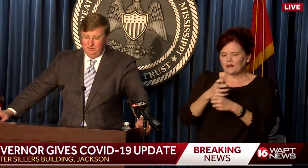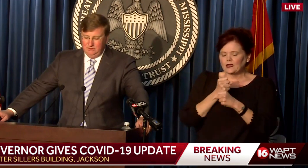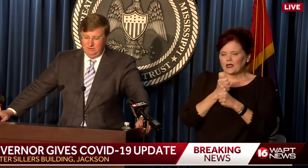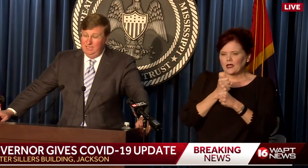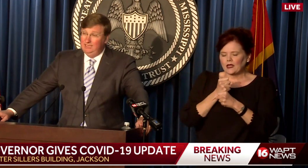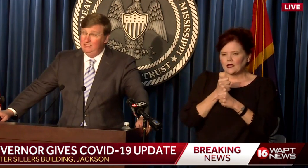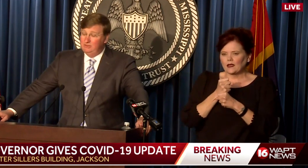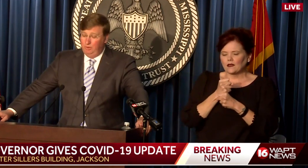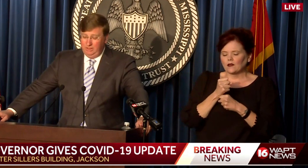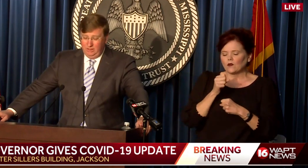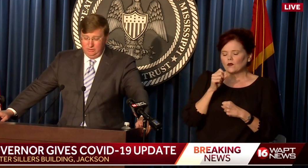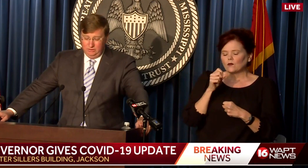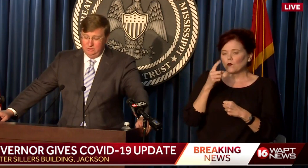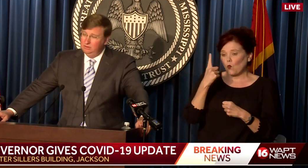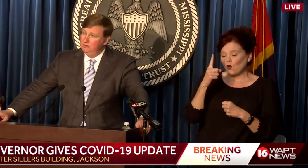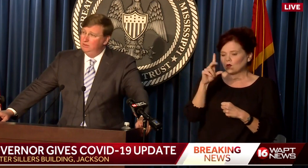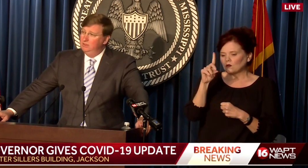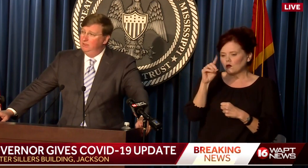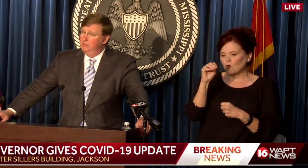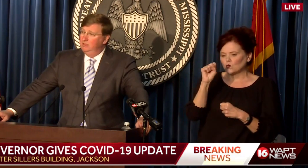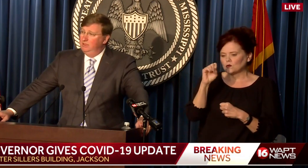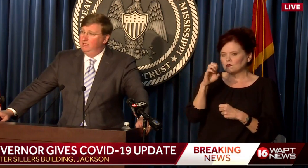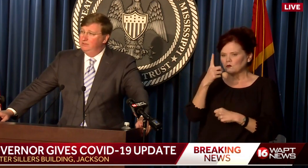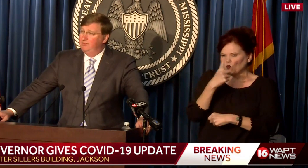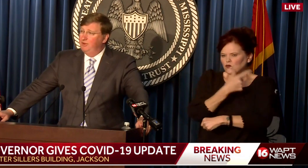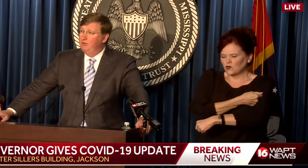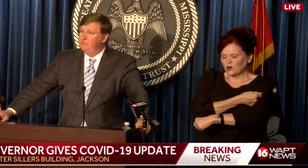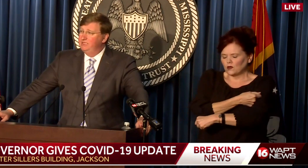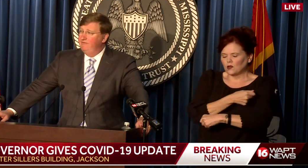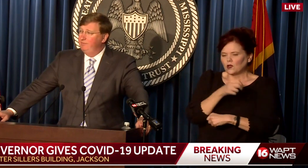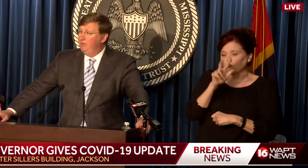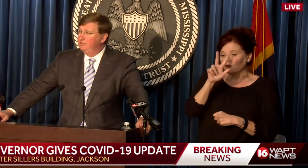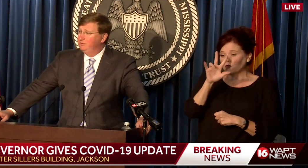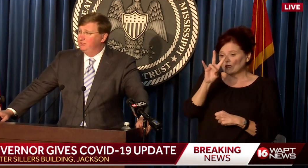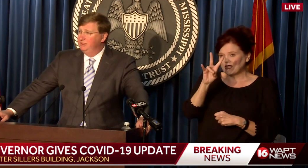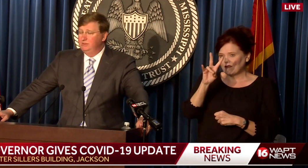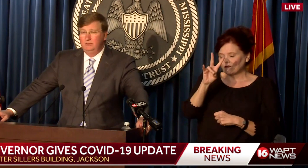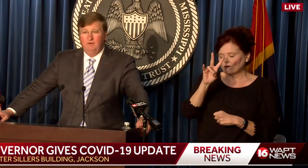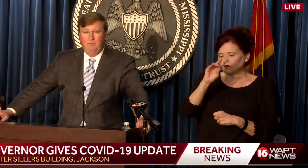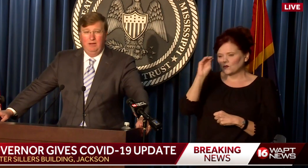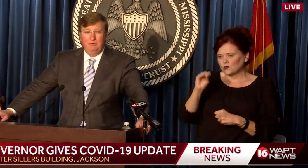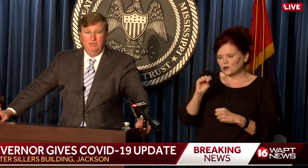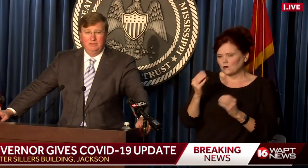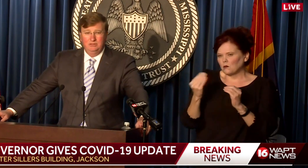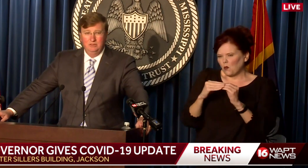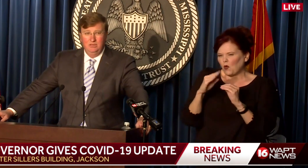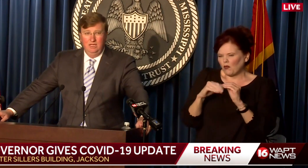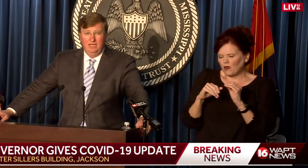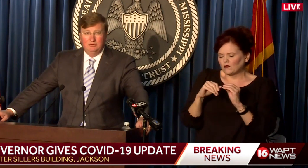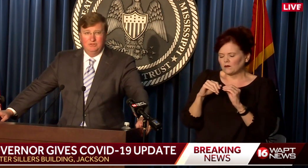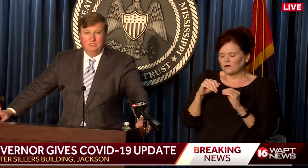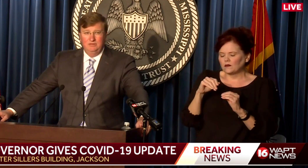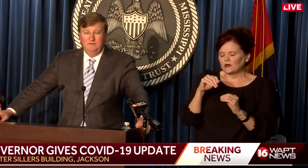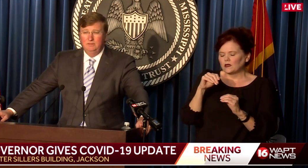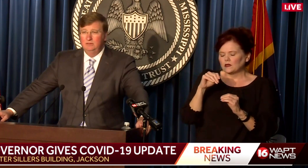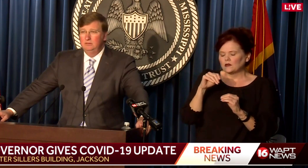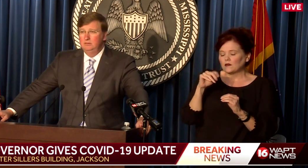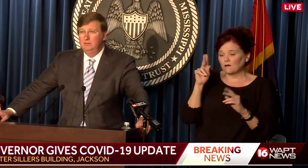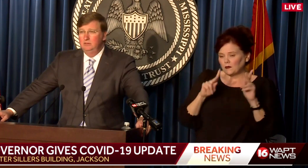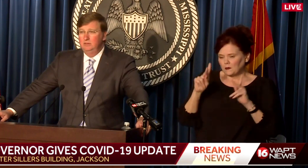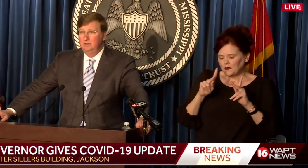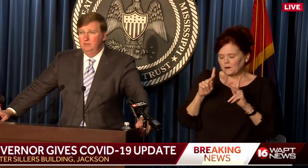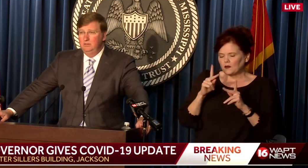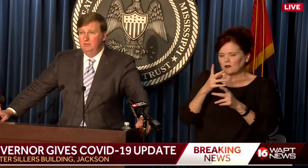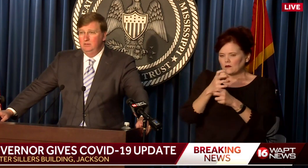received at least one dose, and some 37-plus percent of our population has received